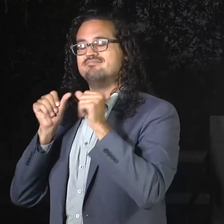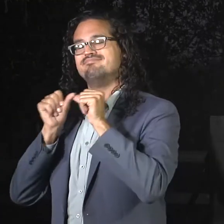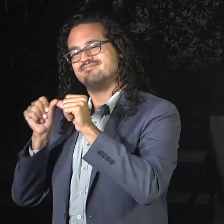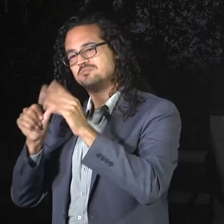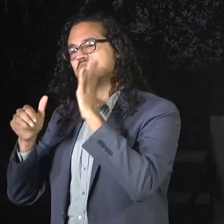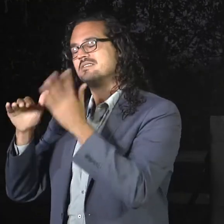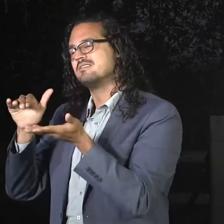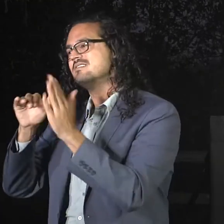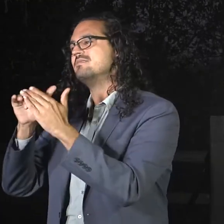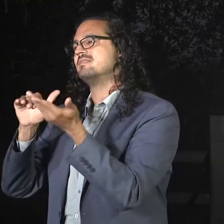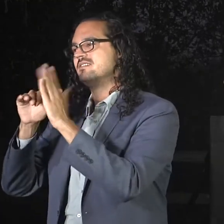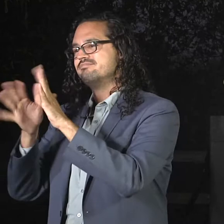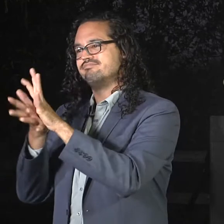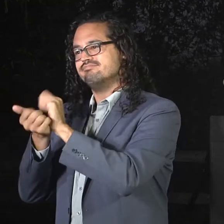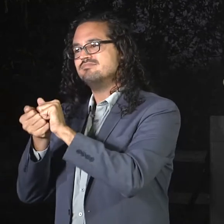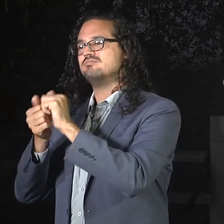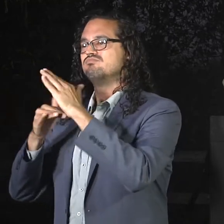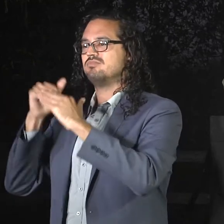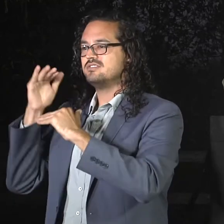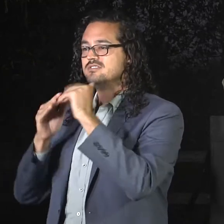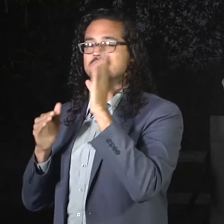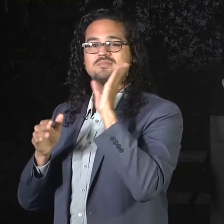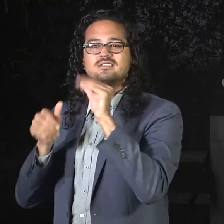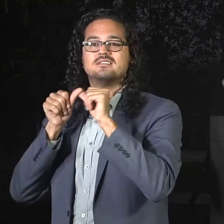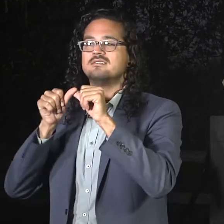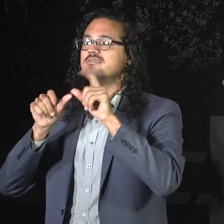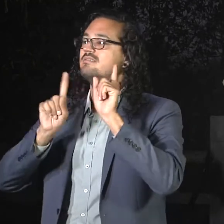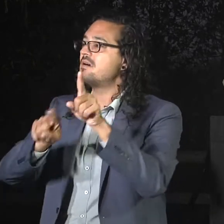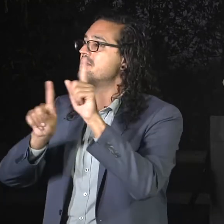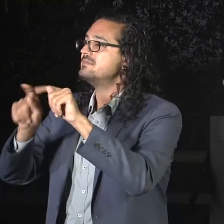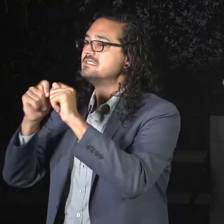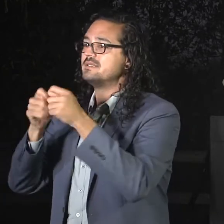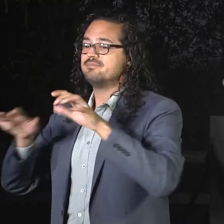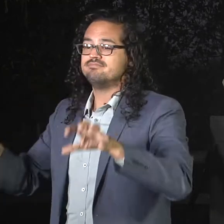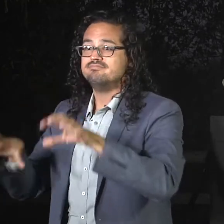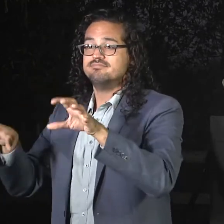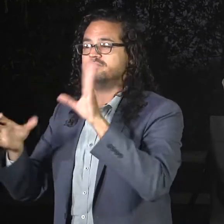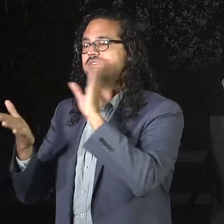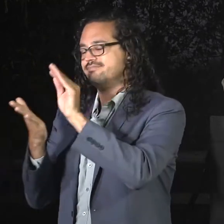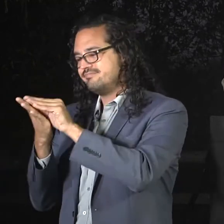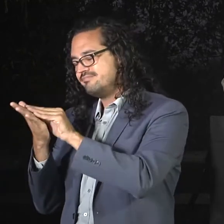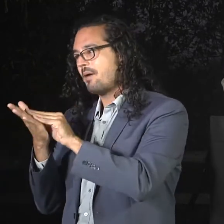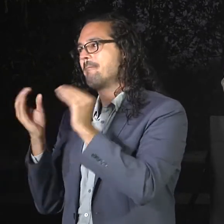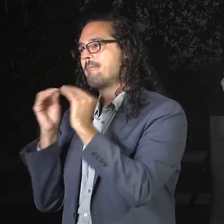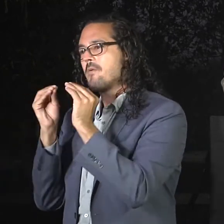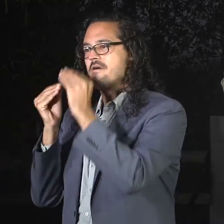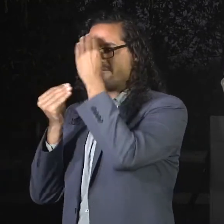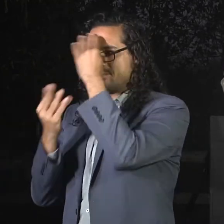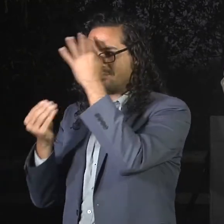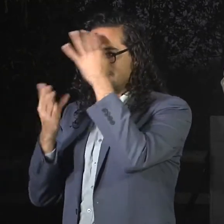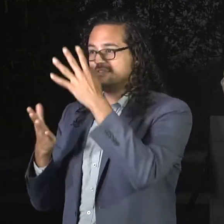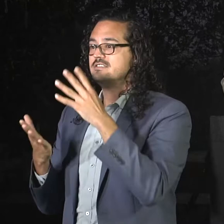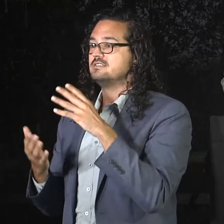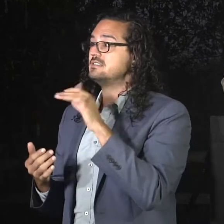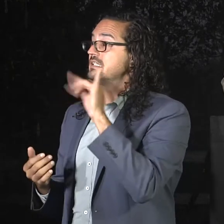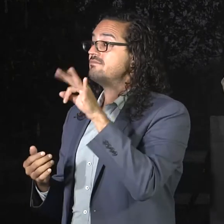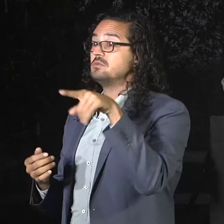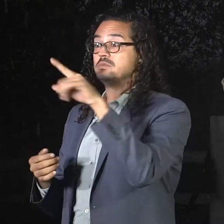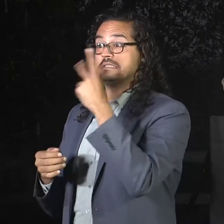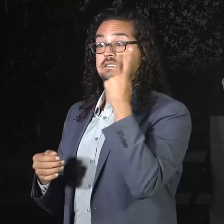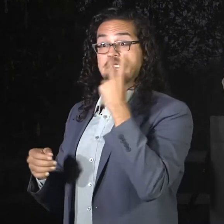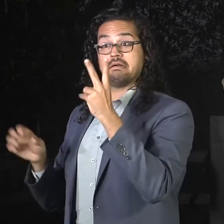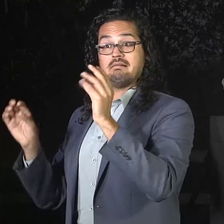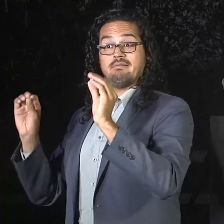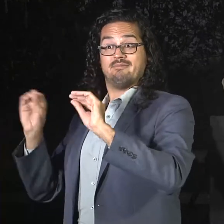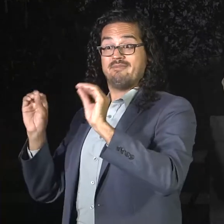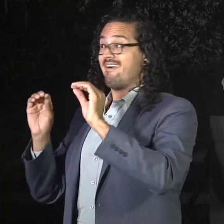to that each day. So be mindful that just because it's not there today doesn't mean it might not be there tomorrow. So for those folks